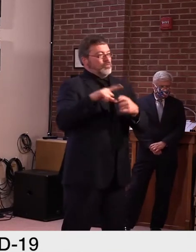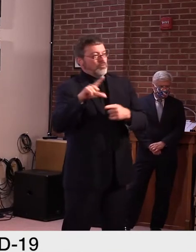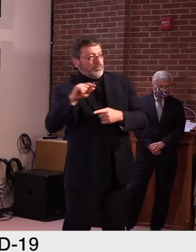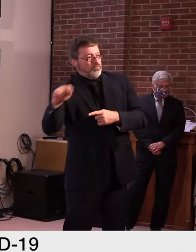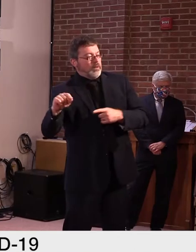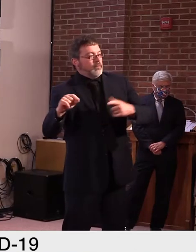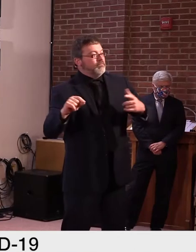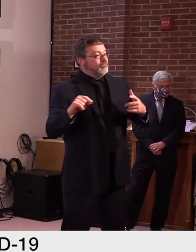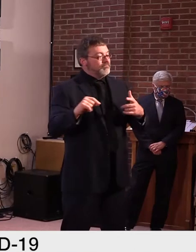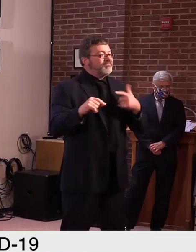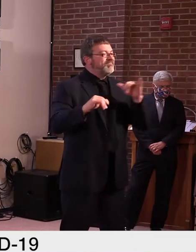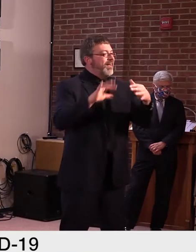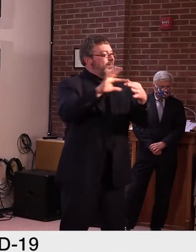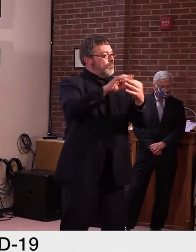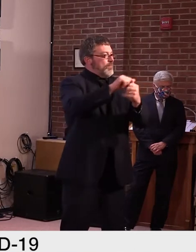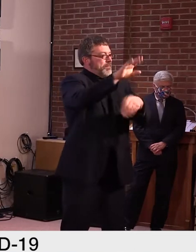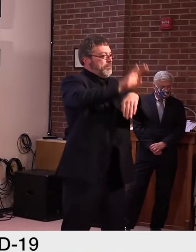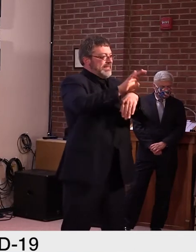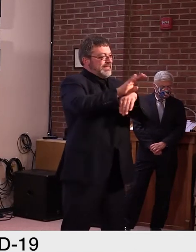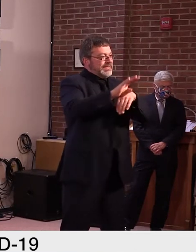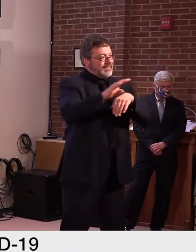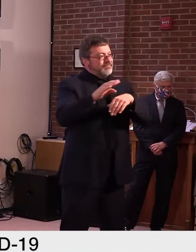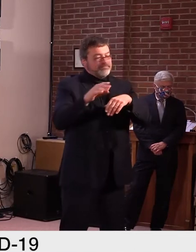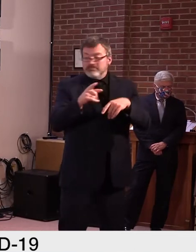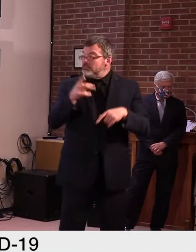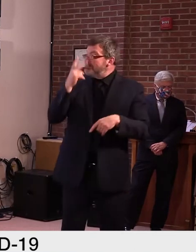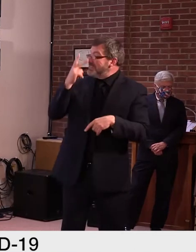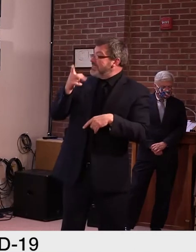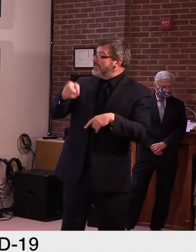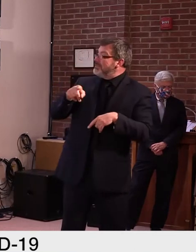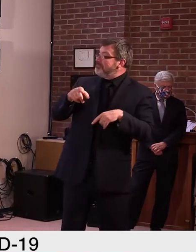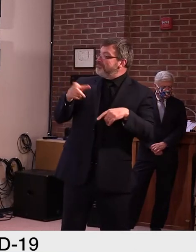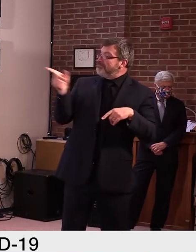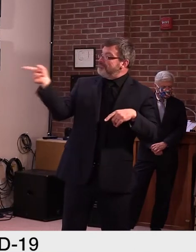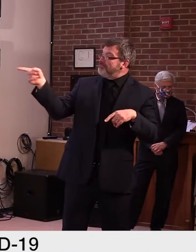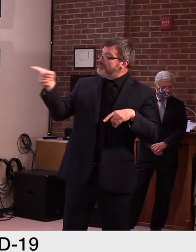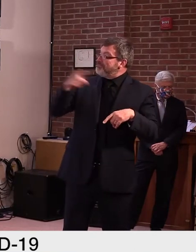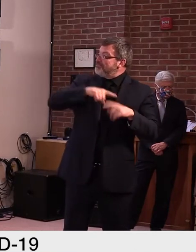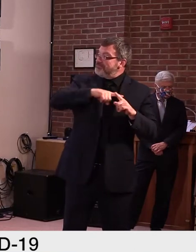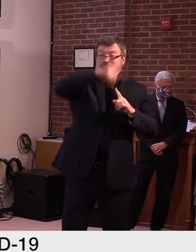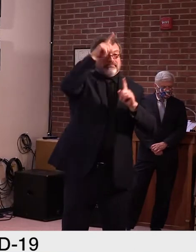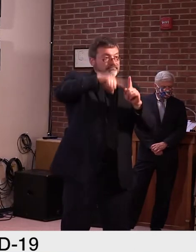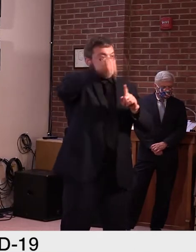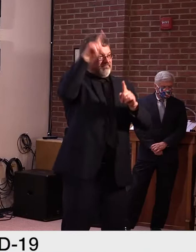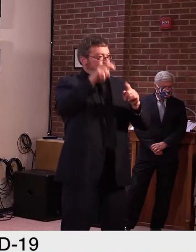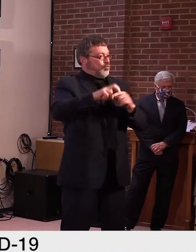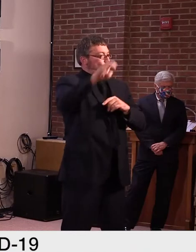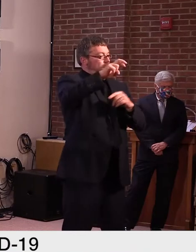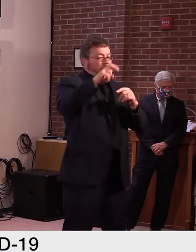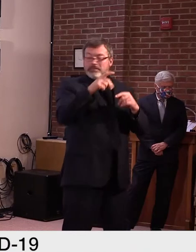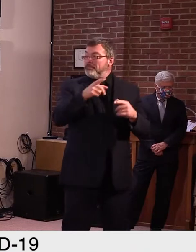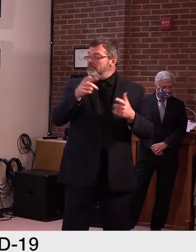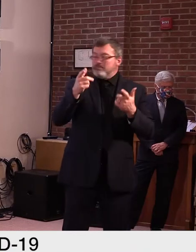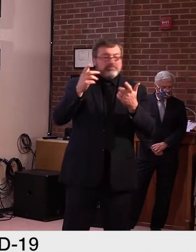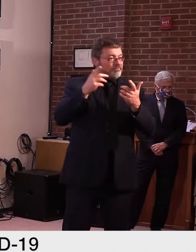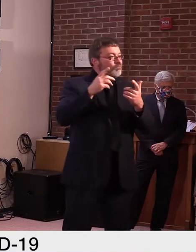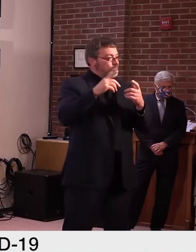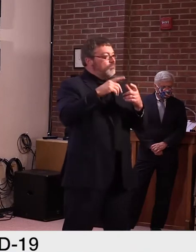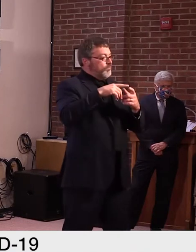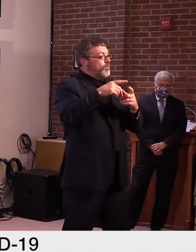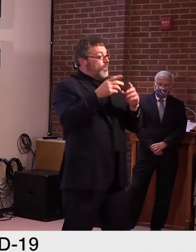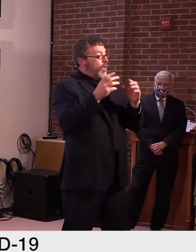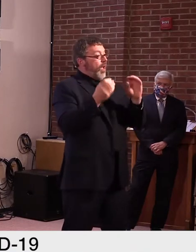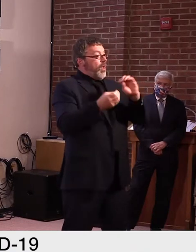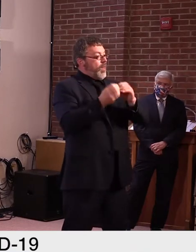here shows that difference between 2019 and 2020, all out-of-state visitors into Vermont. You can see that the numbers are down quite